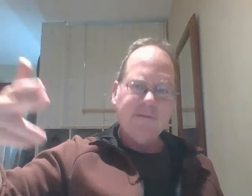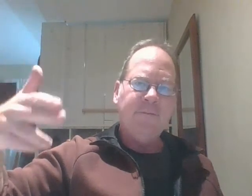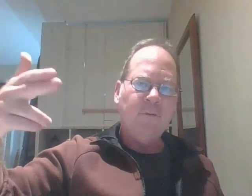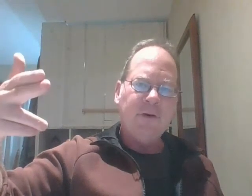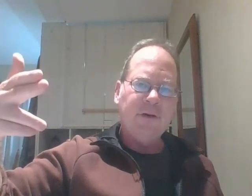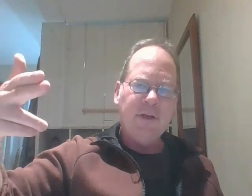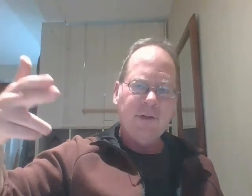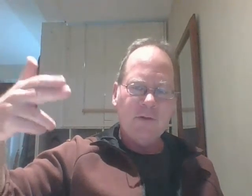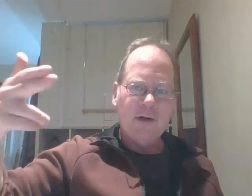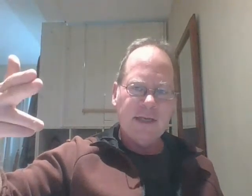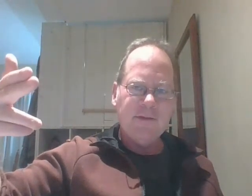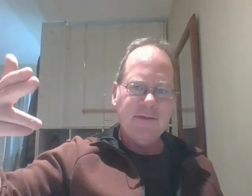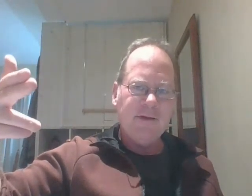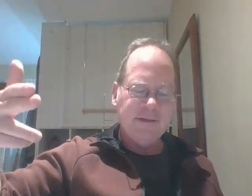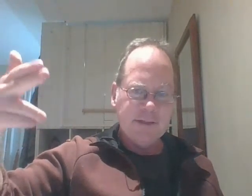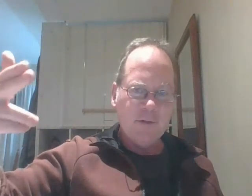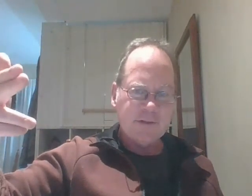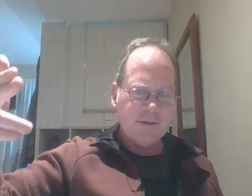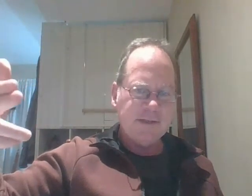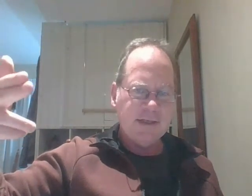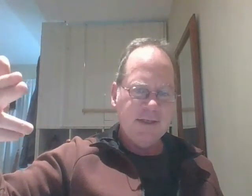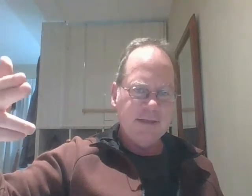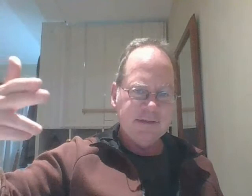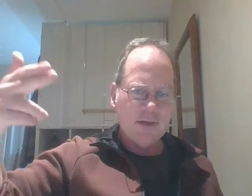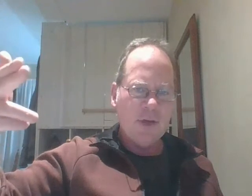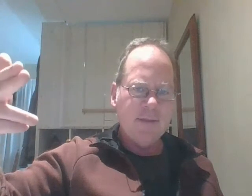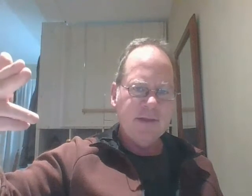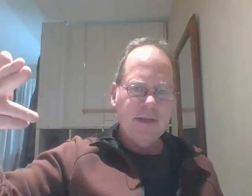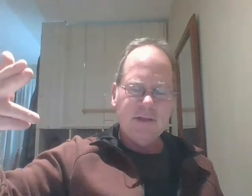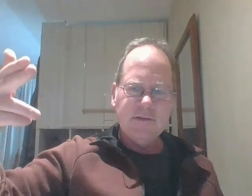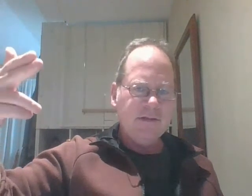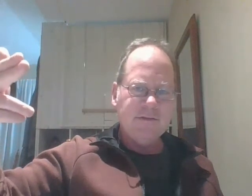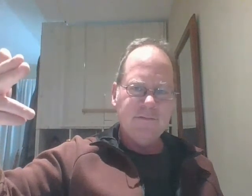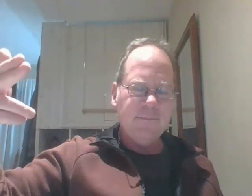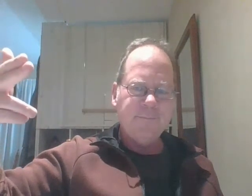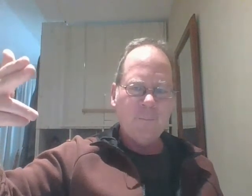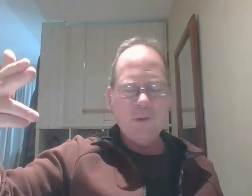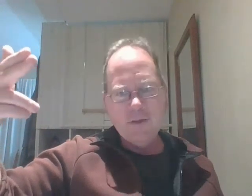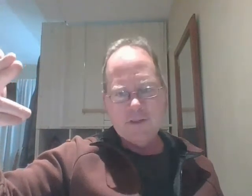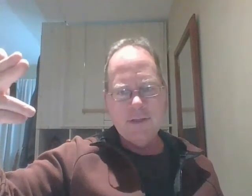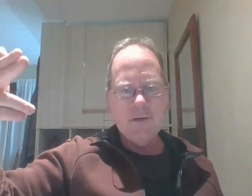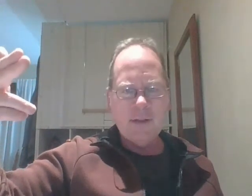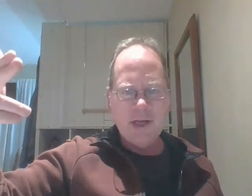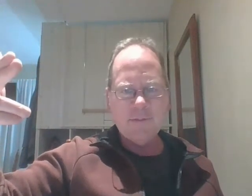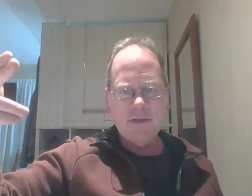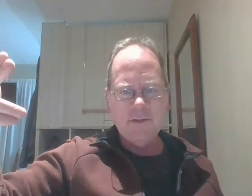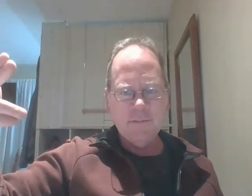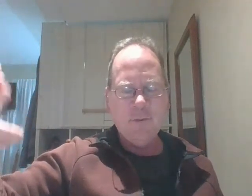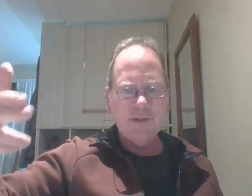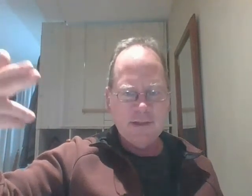a foreigner you would have a hard time living there some of those countries like saudi arabia it's what used to be nearly impossible to give you some but recently they